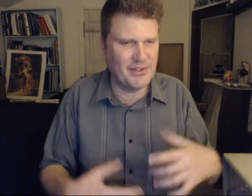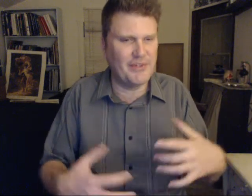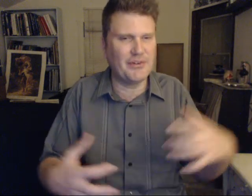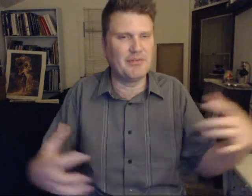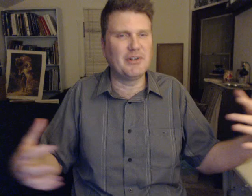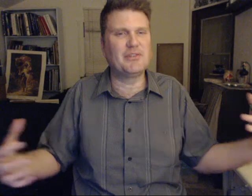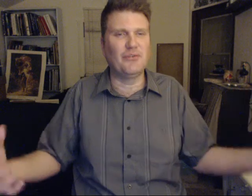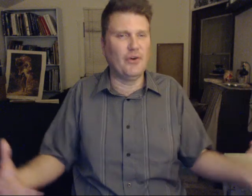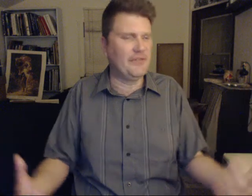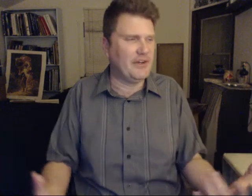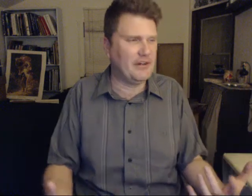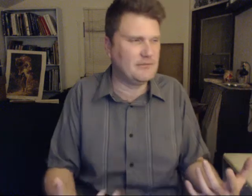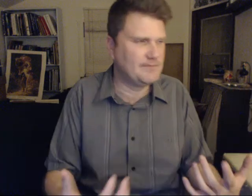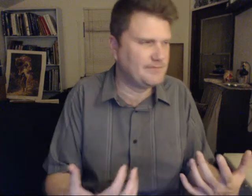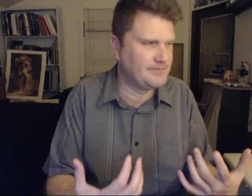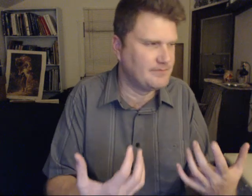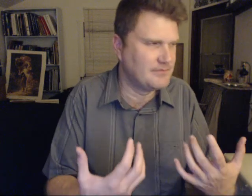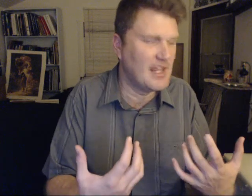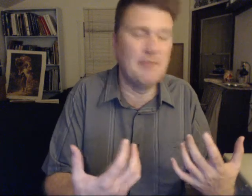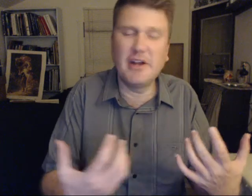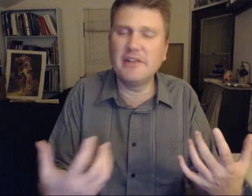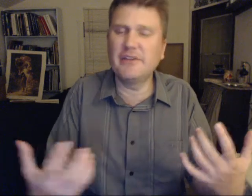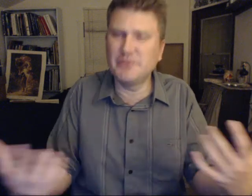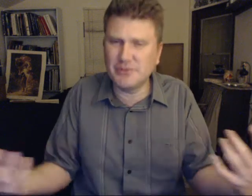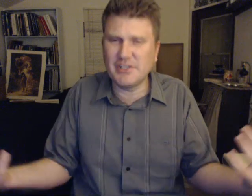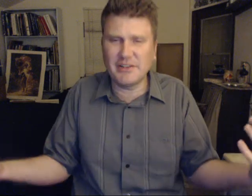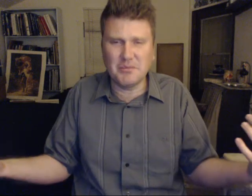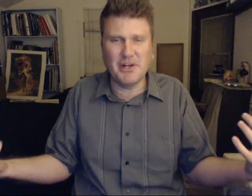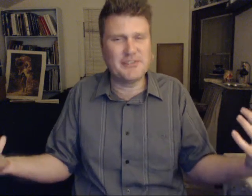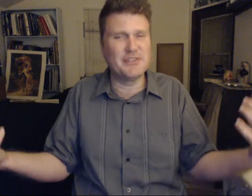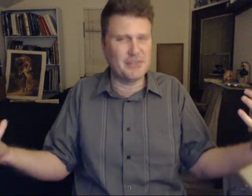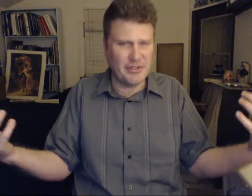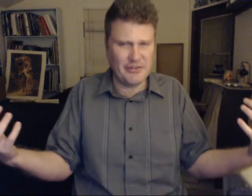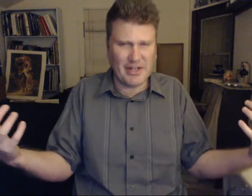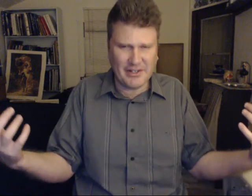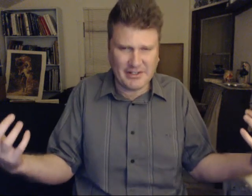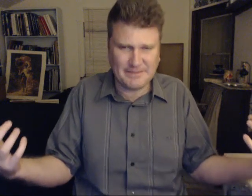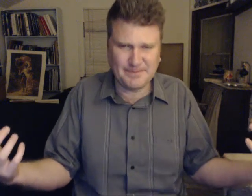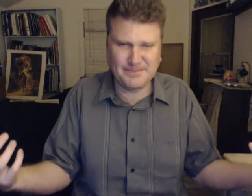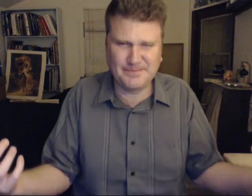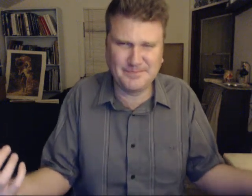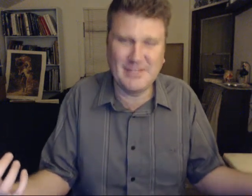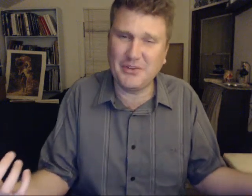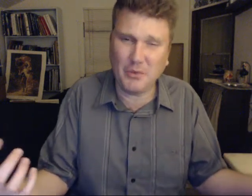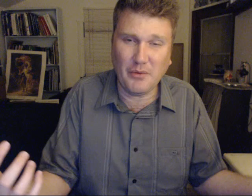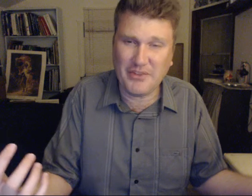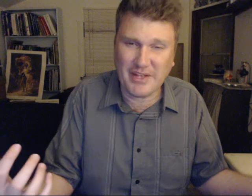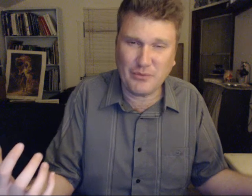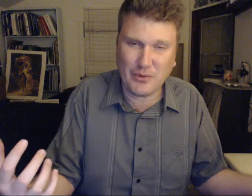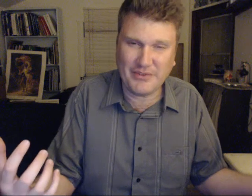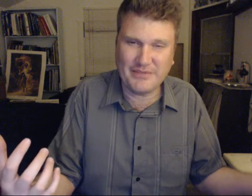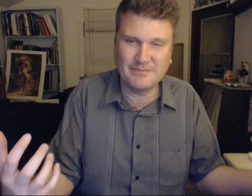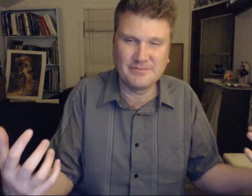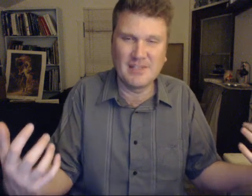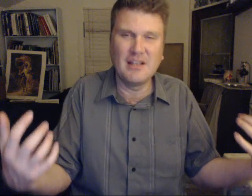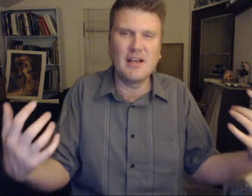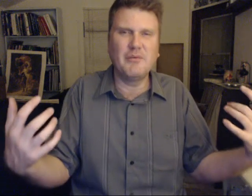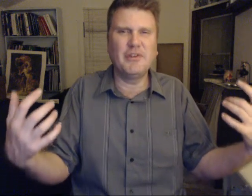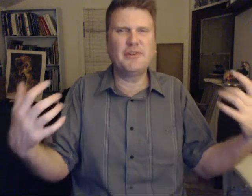because there is much to learn there. And many of them do take the bus, just to give you an idea. Nothing wrong with that, of course. But they do